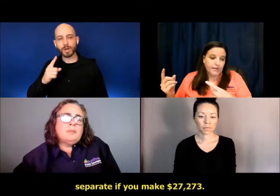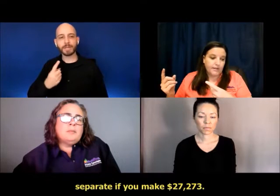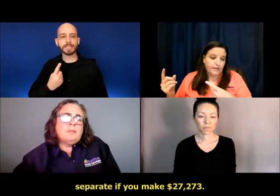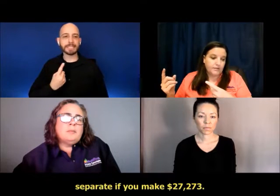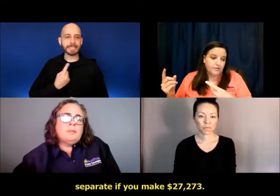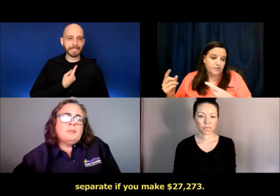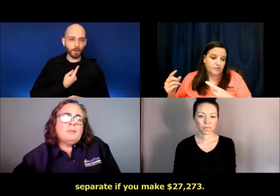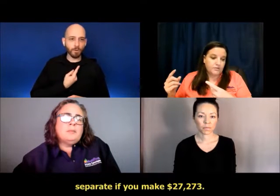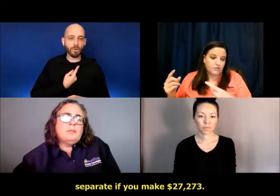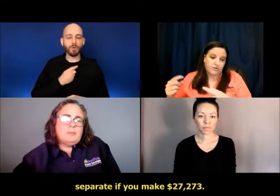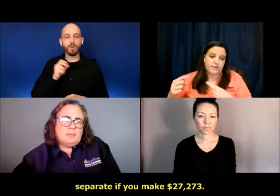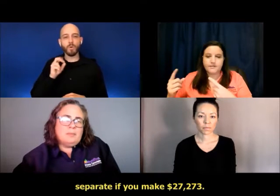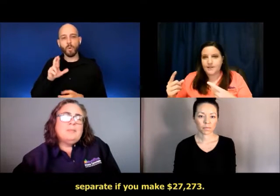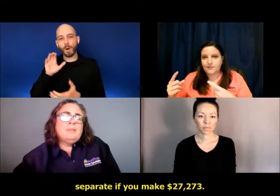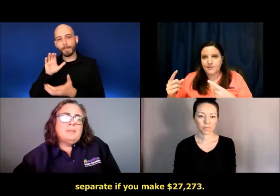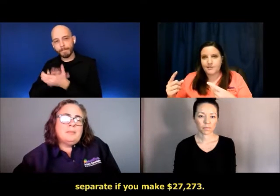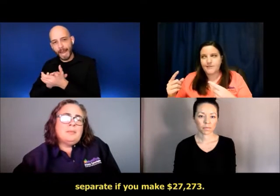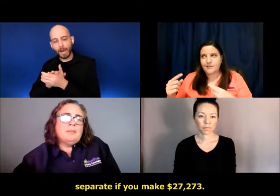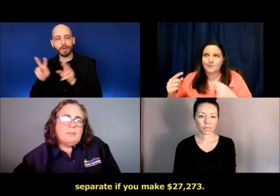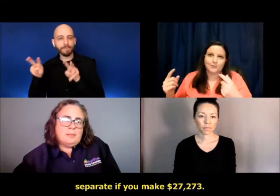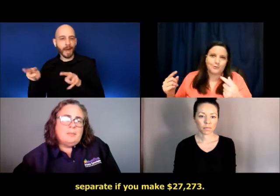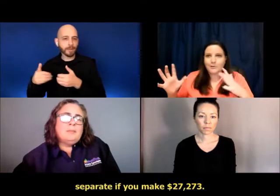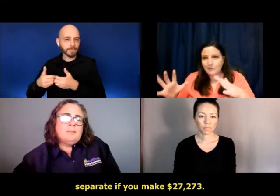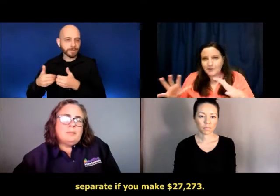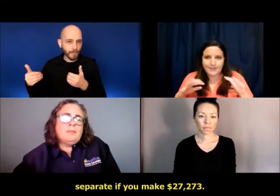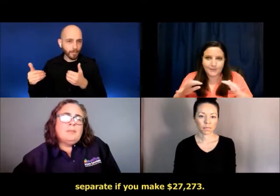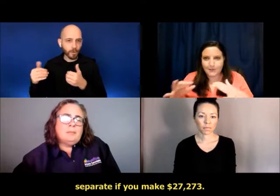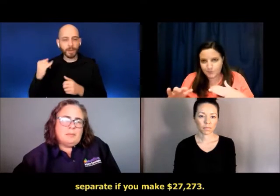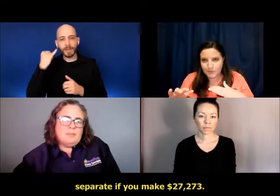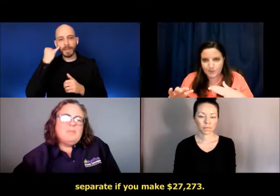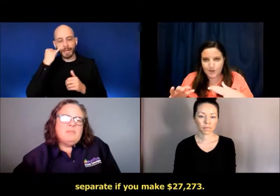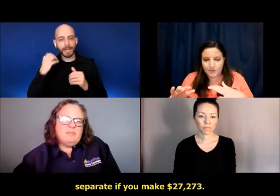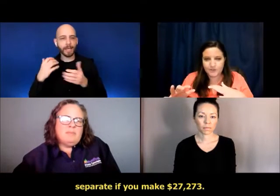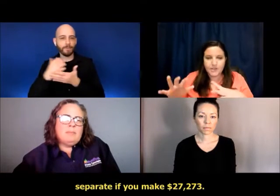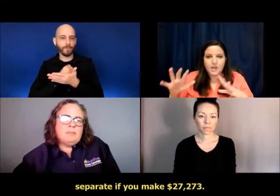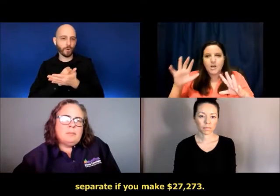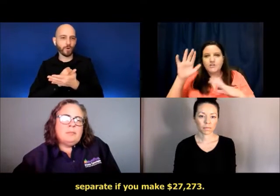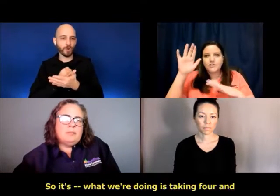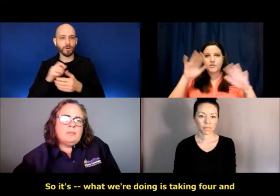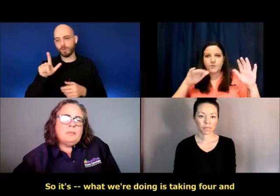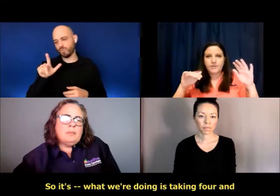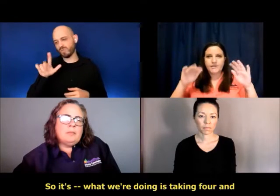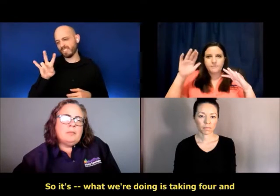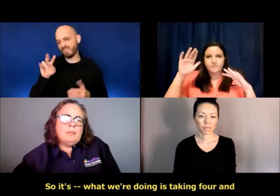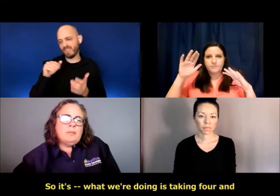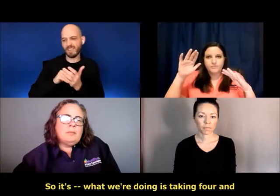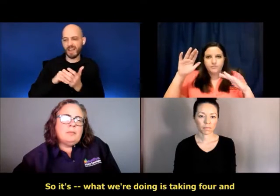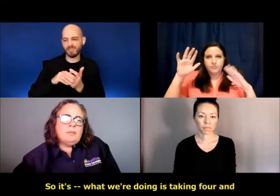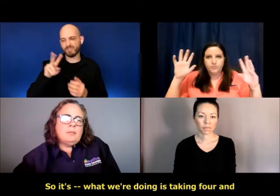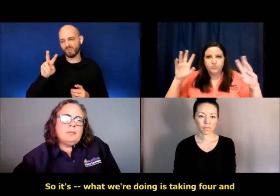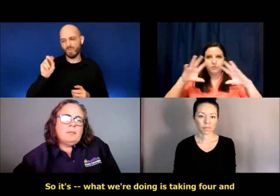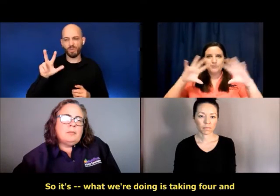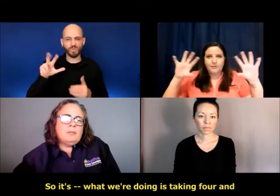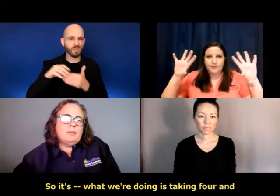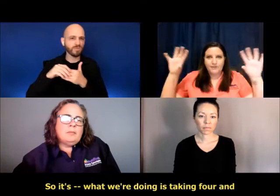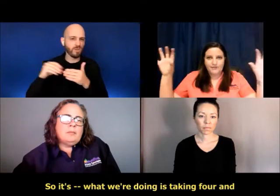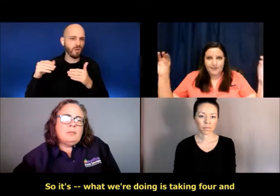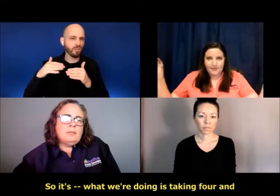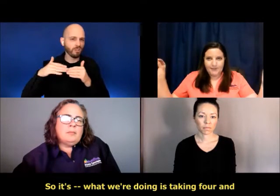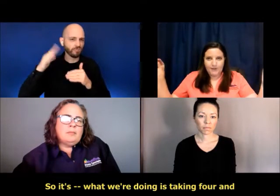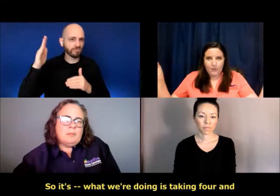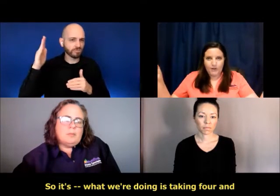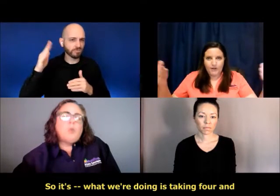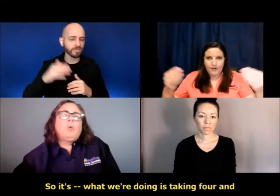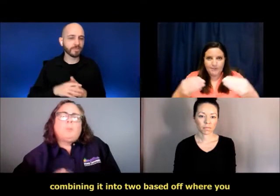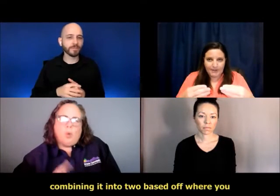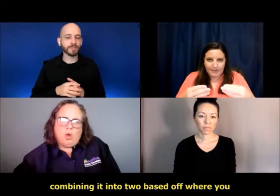if you make $27,273. So it's, what we're doing